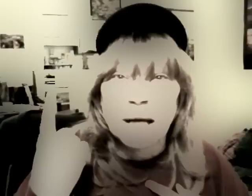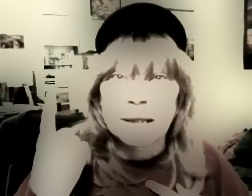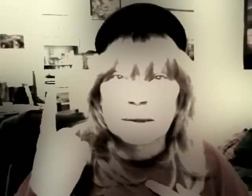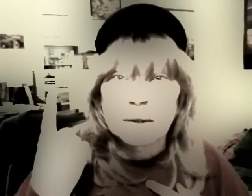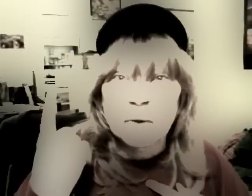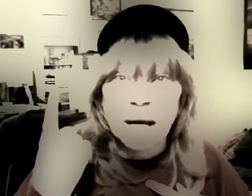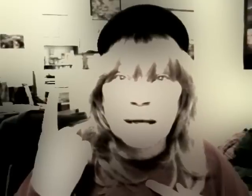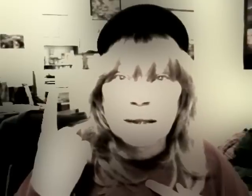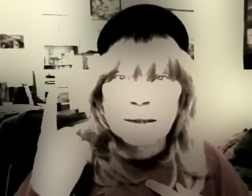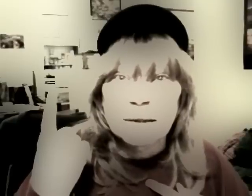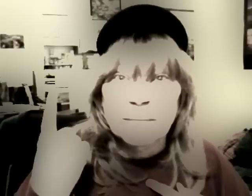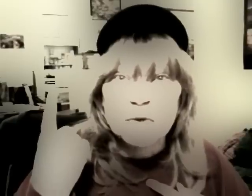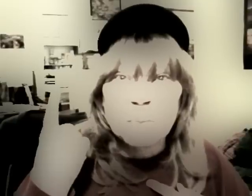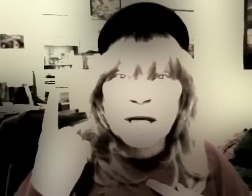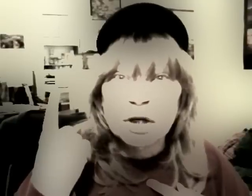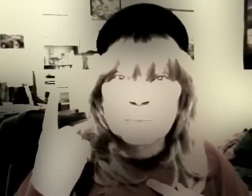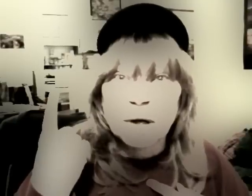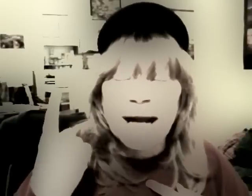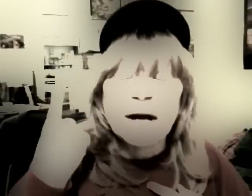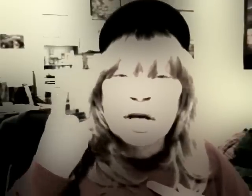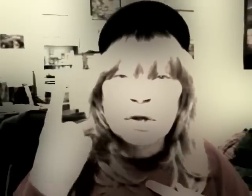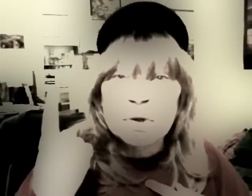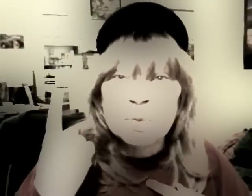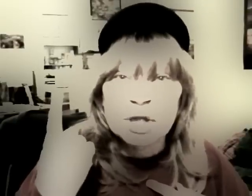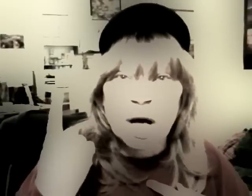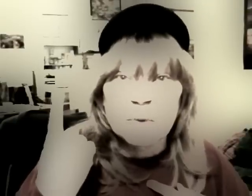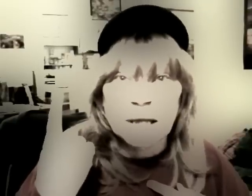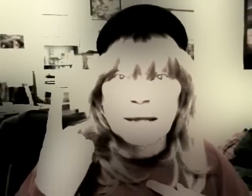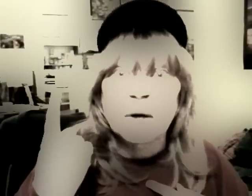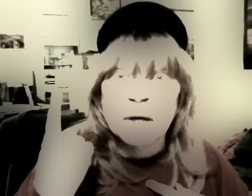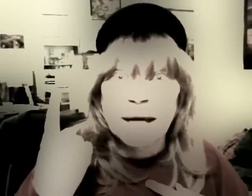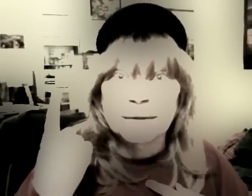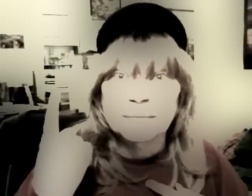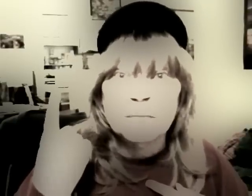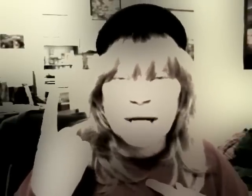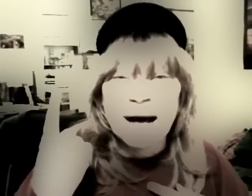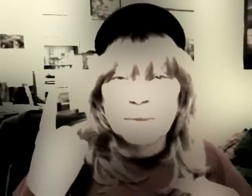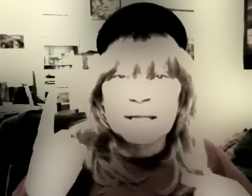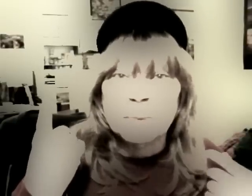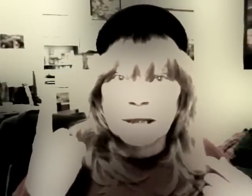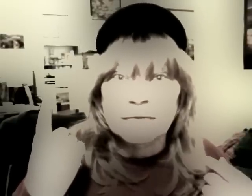9. Okay? So be a good brain out. Use 1 John 1 9. Okay? Brain out means believer.